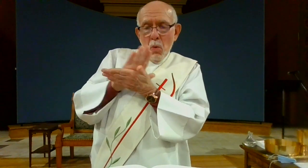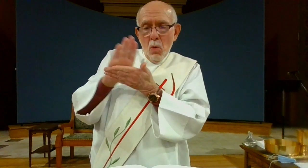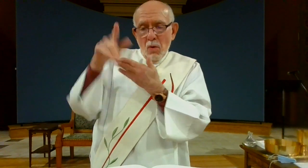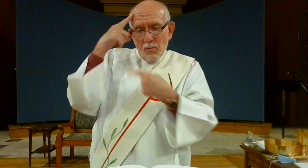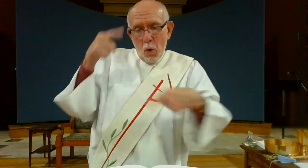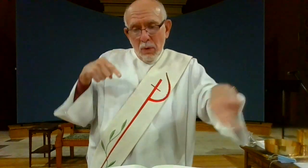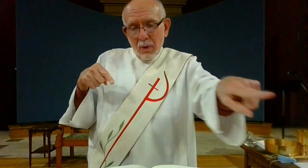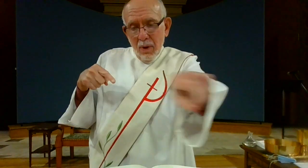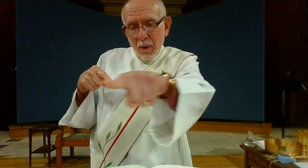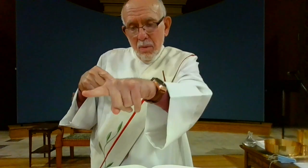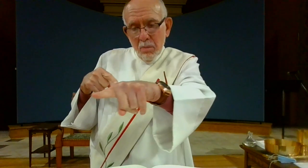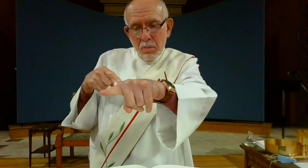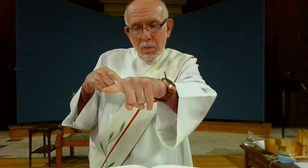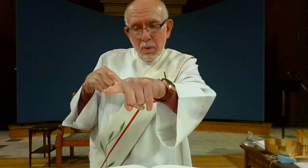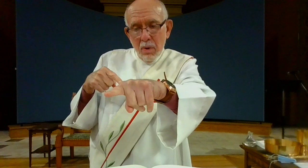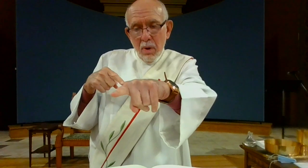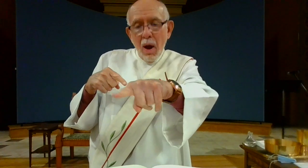and I consecrate myself for them